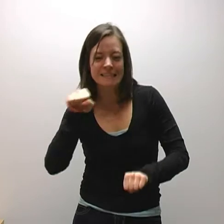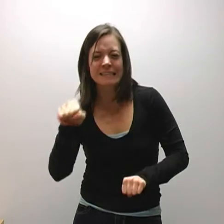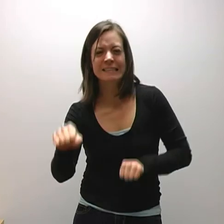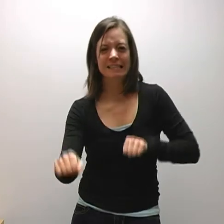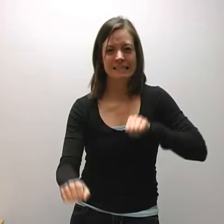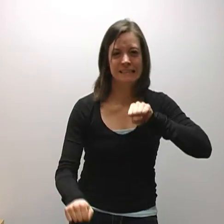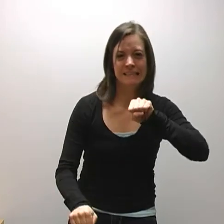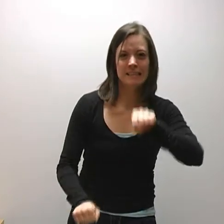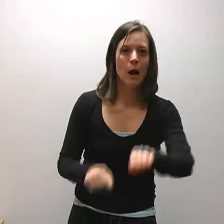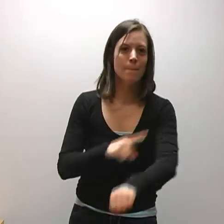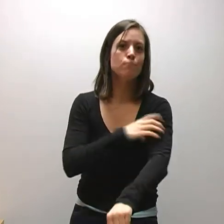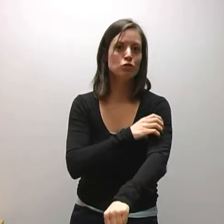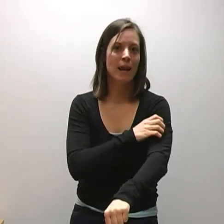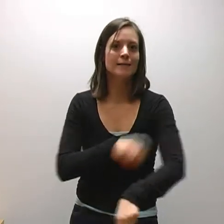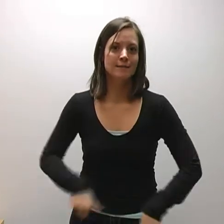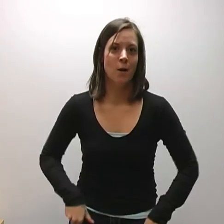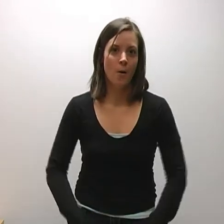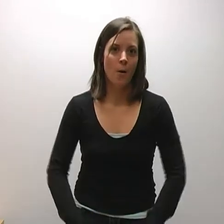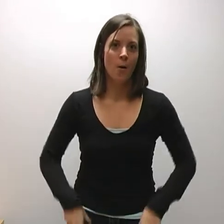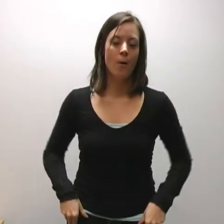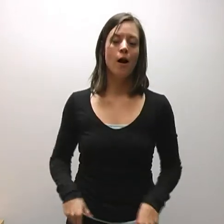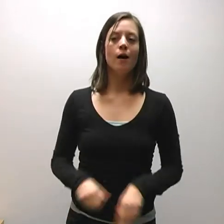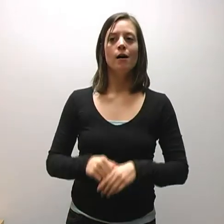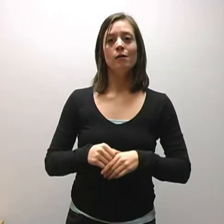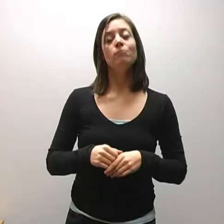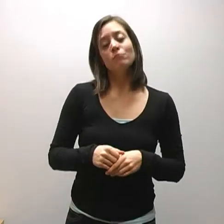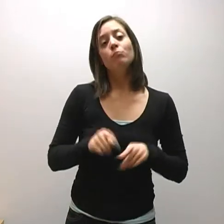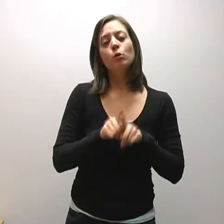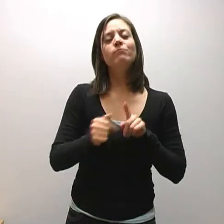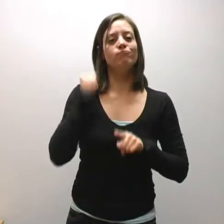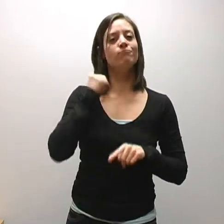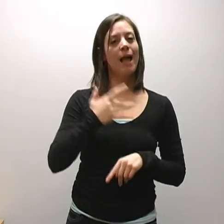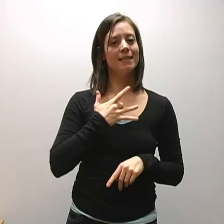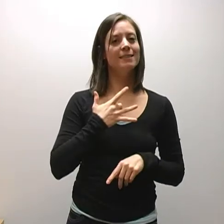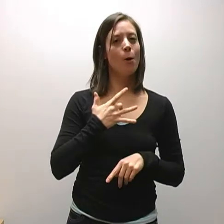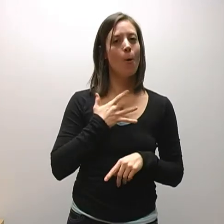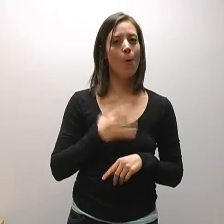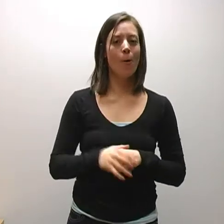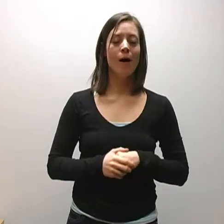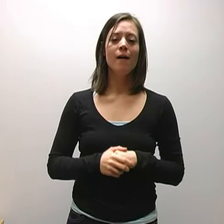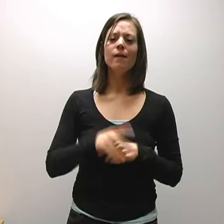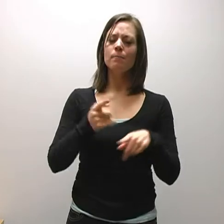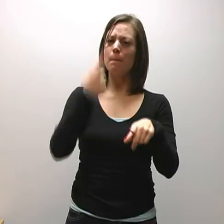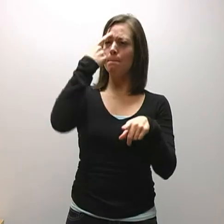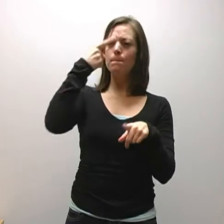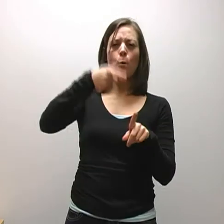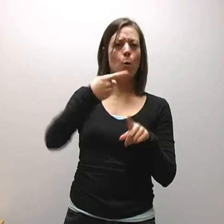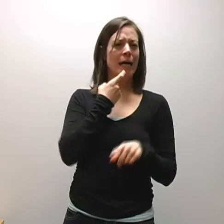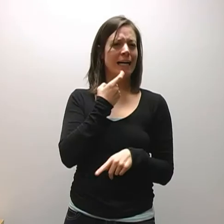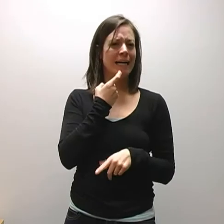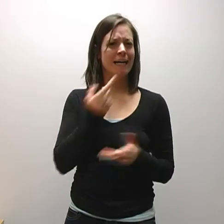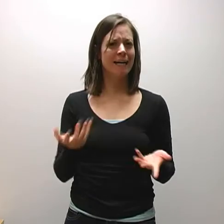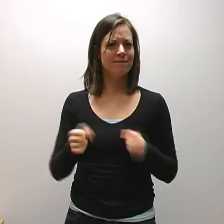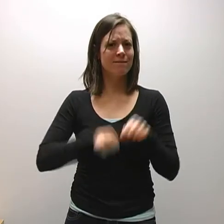and, I'm really nice now. But I know, who are eating,